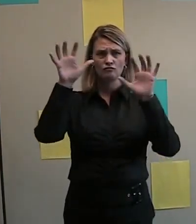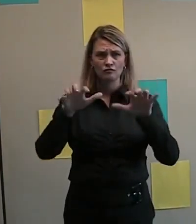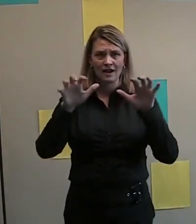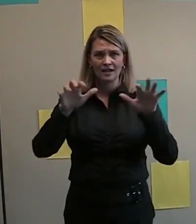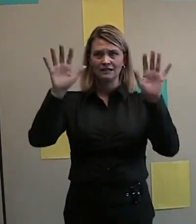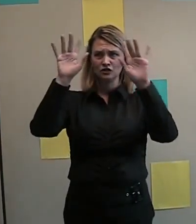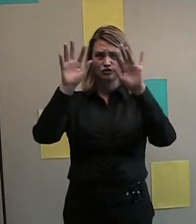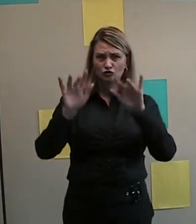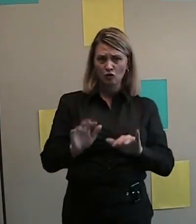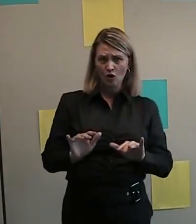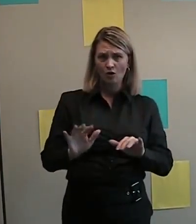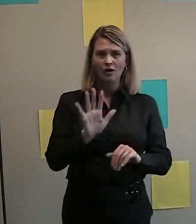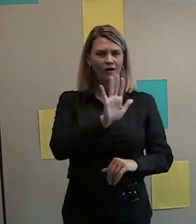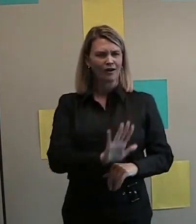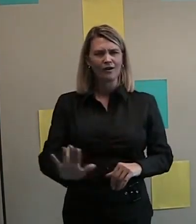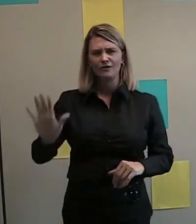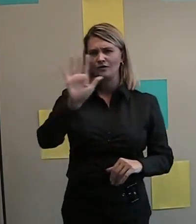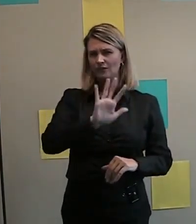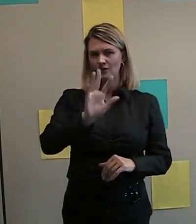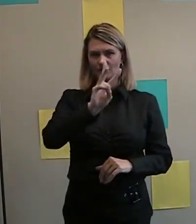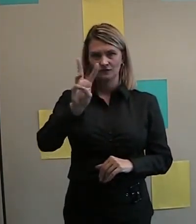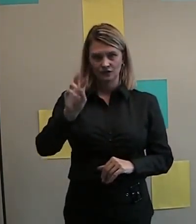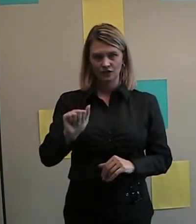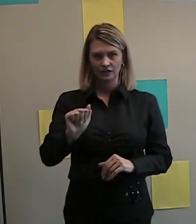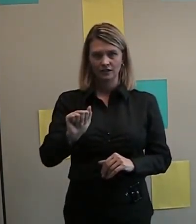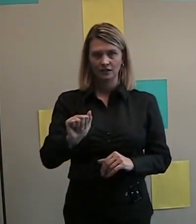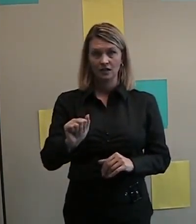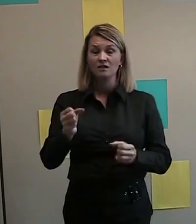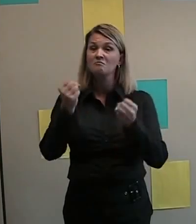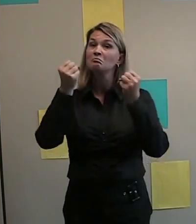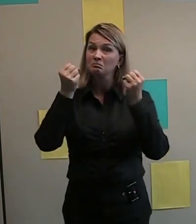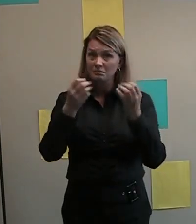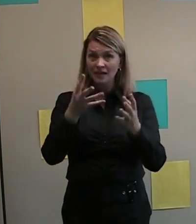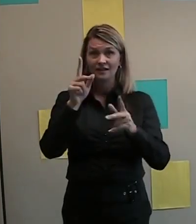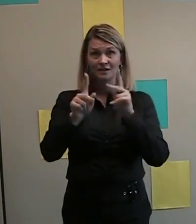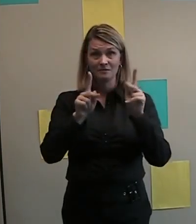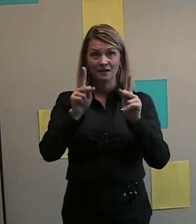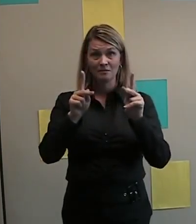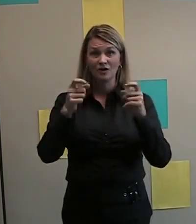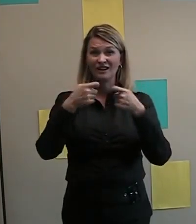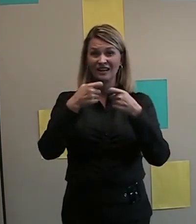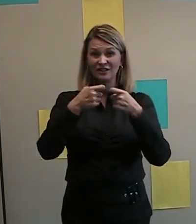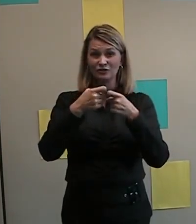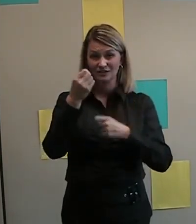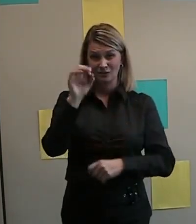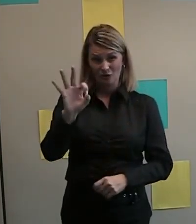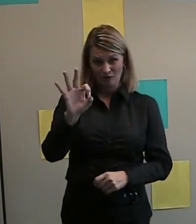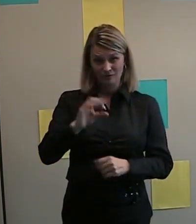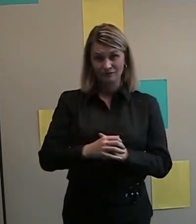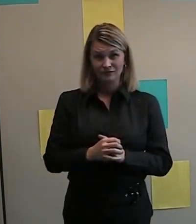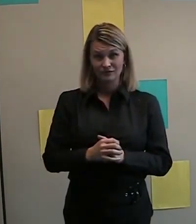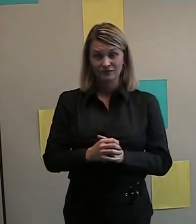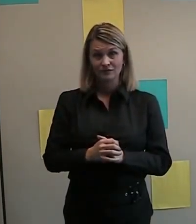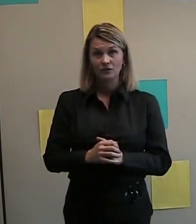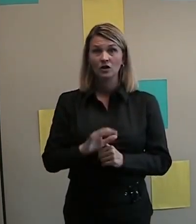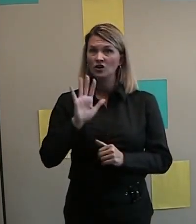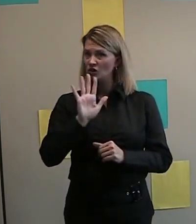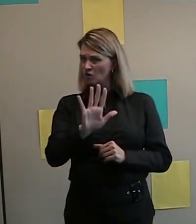and many people lost their power. If your electricity is